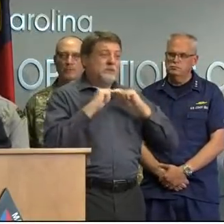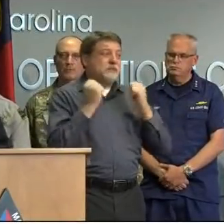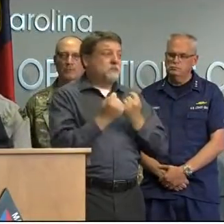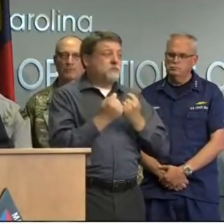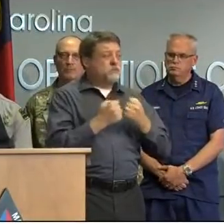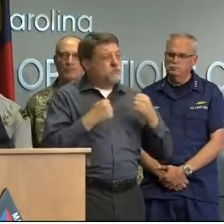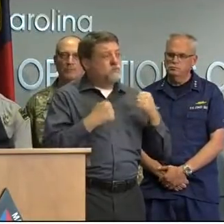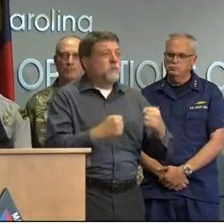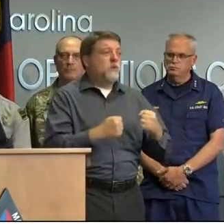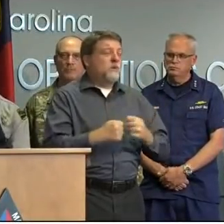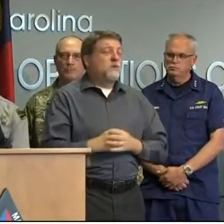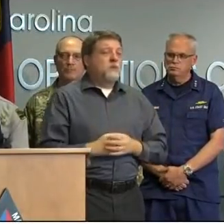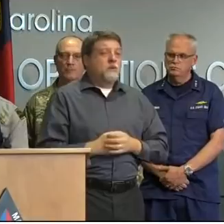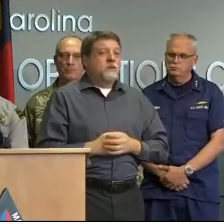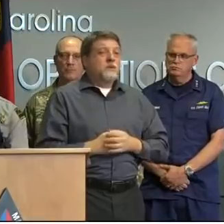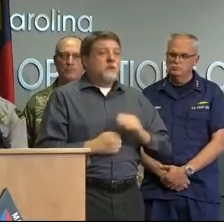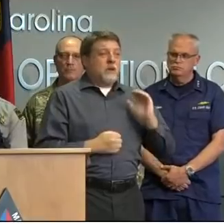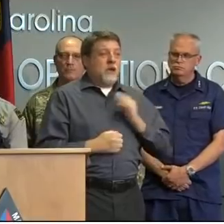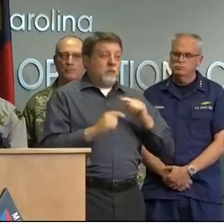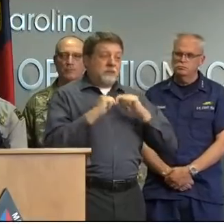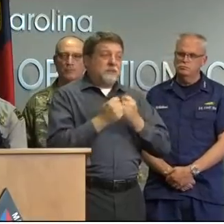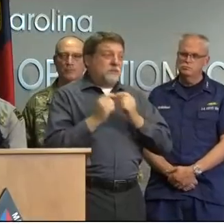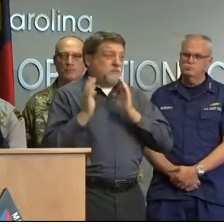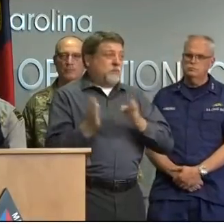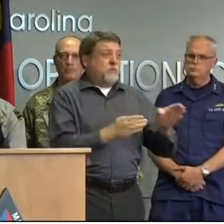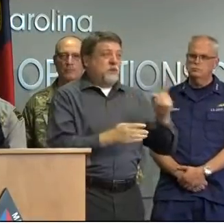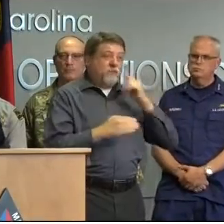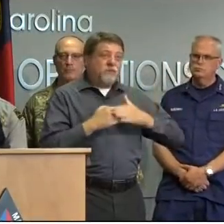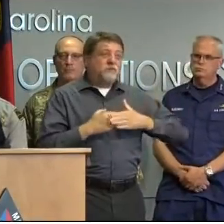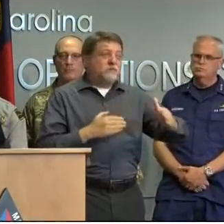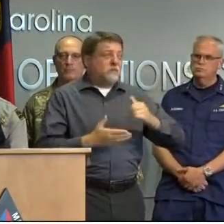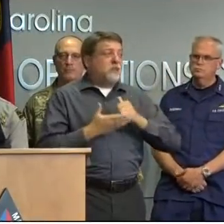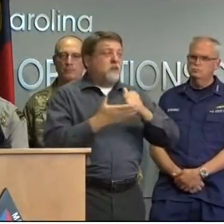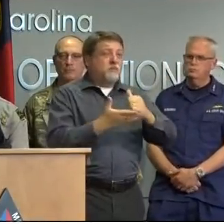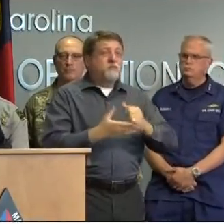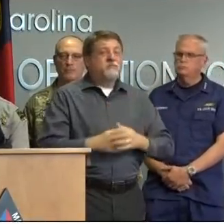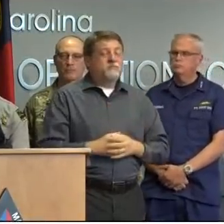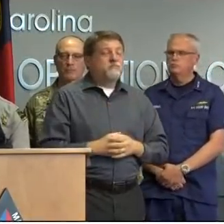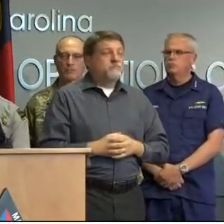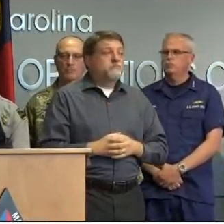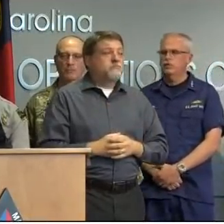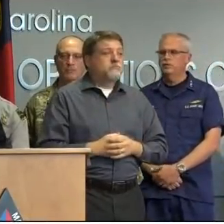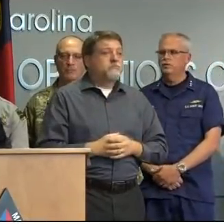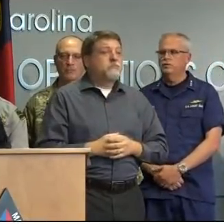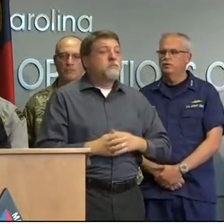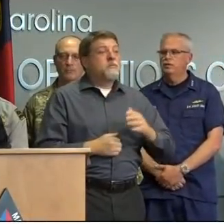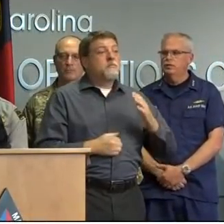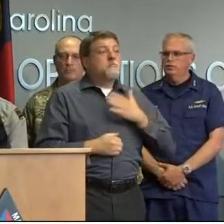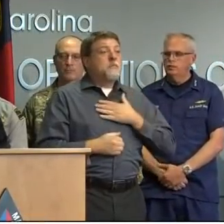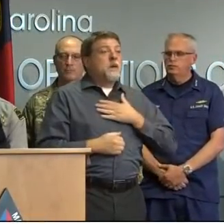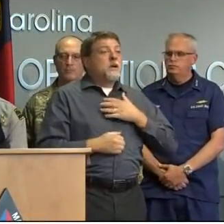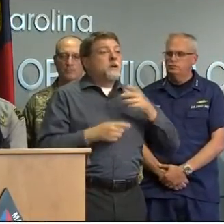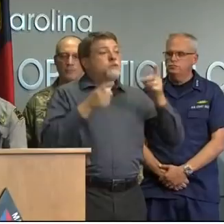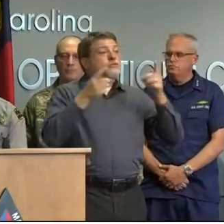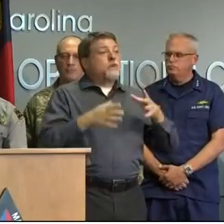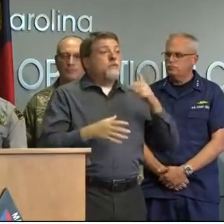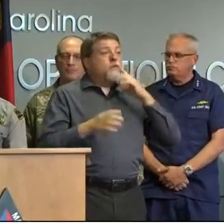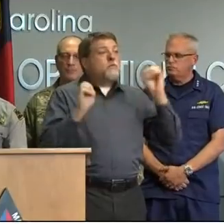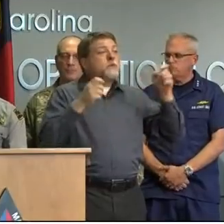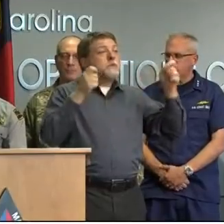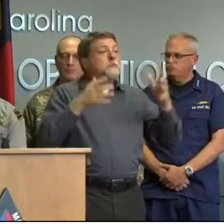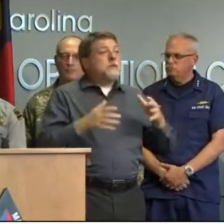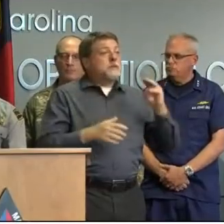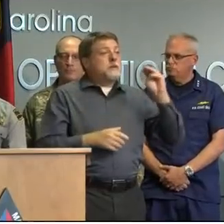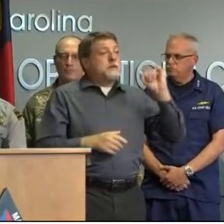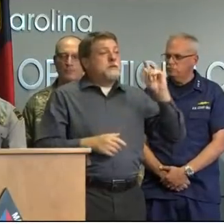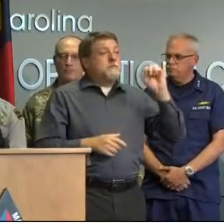and preparing for its aftermath I'm first going to recognize our director of emergency management Mike's